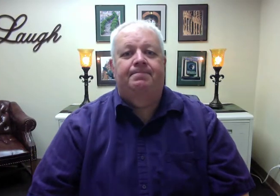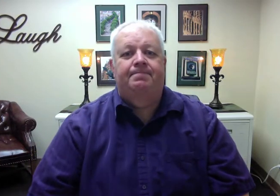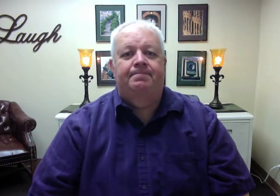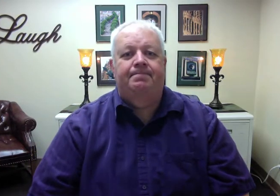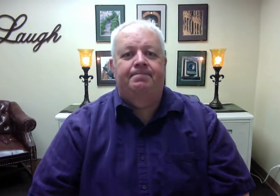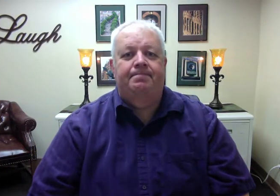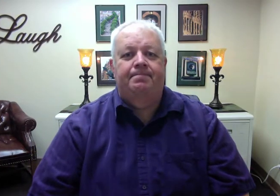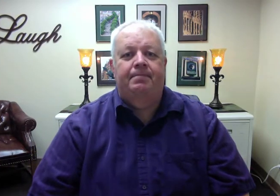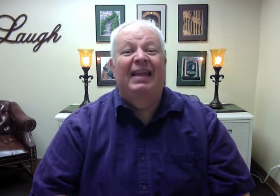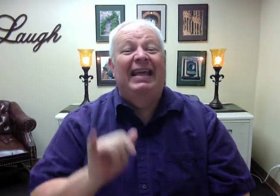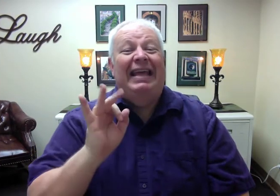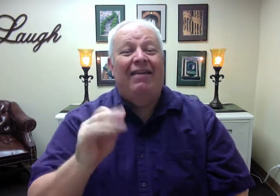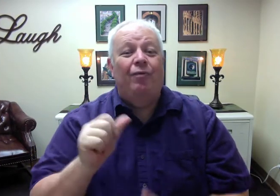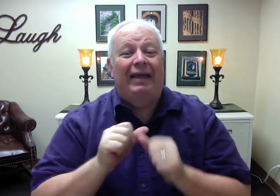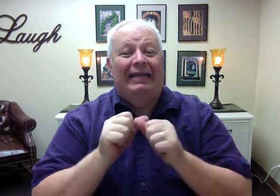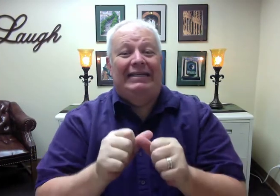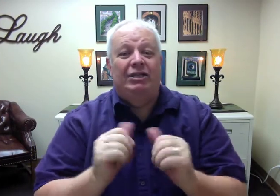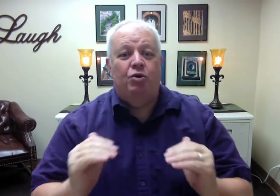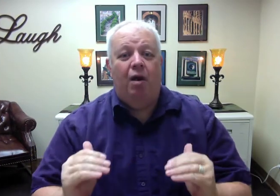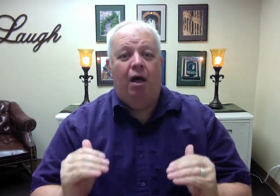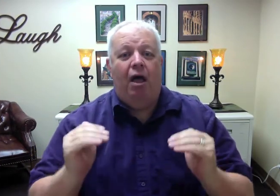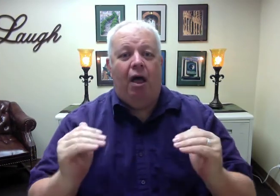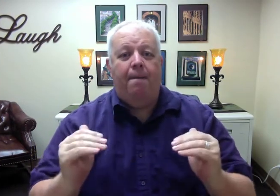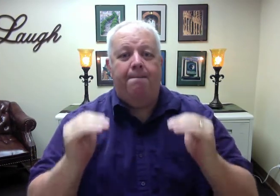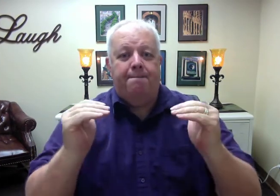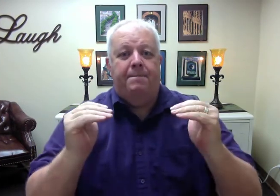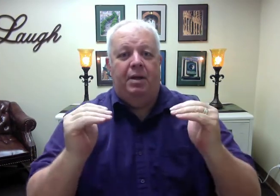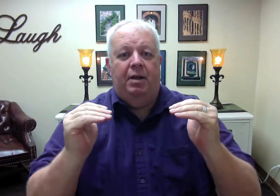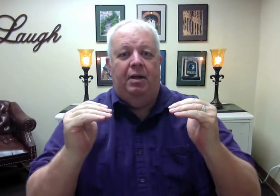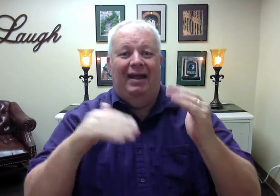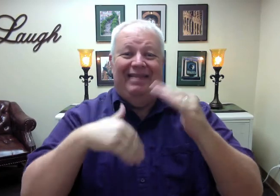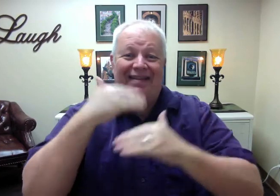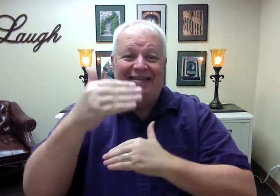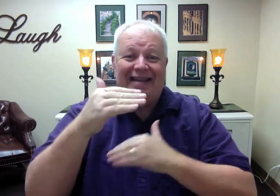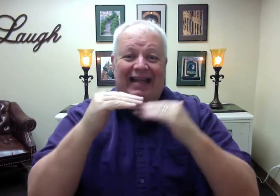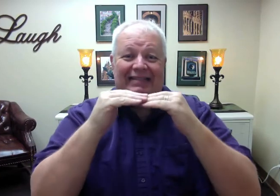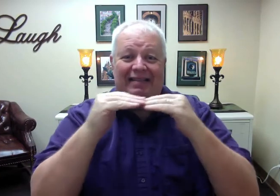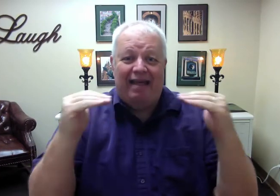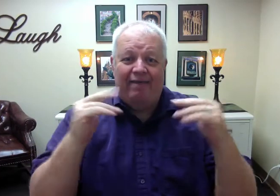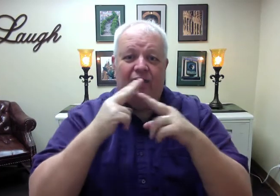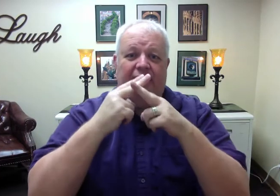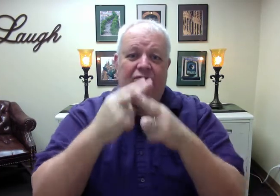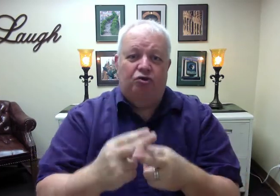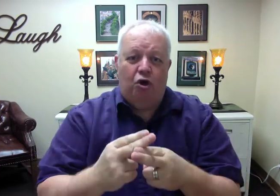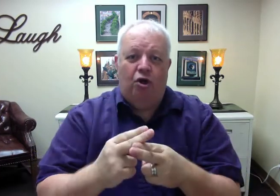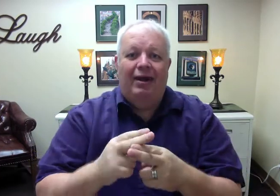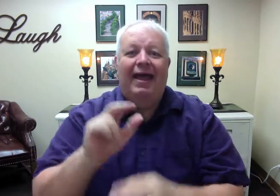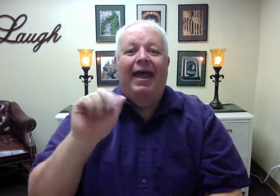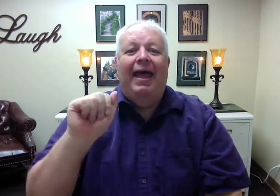If we continue up the scale, the next level of questioning is called application.